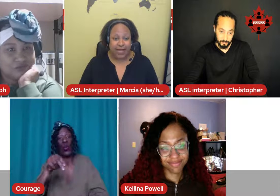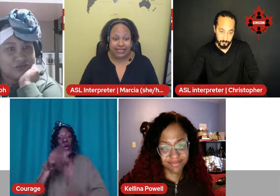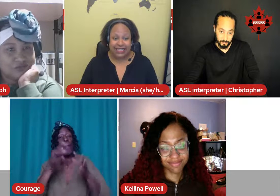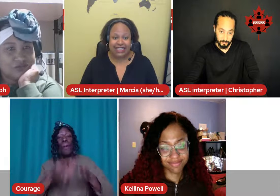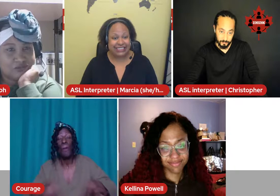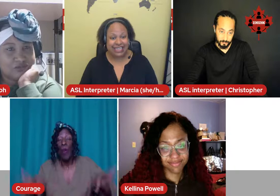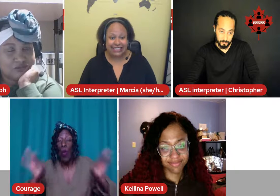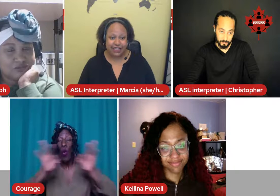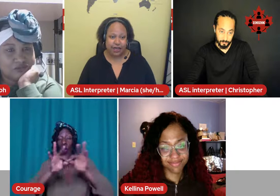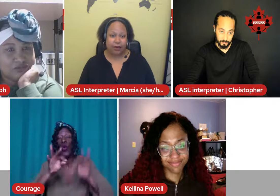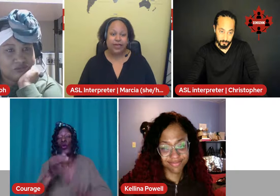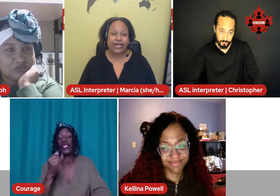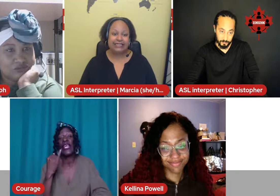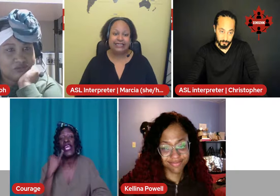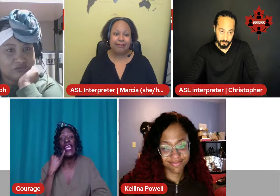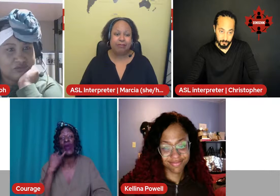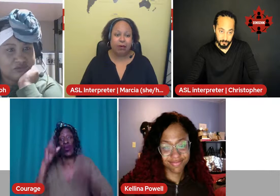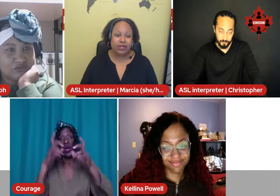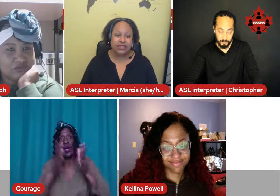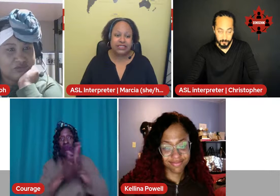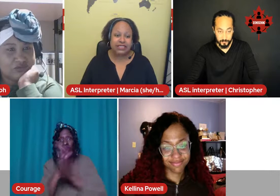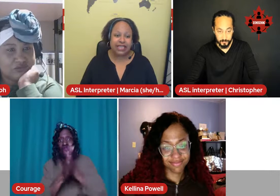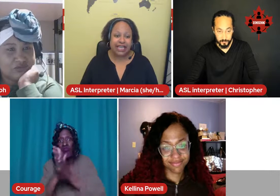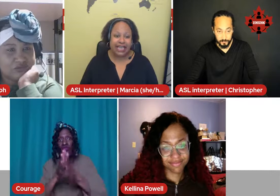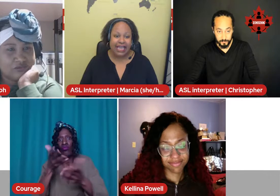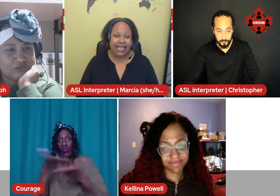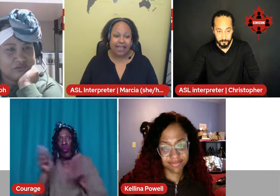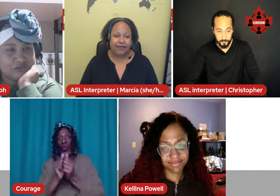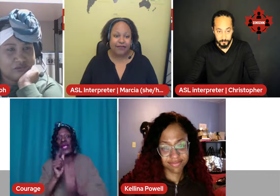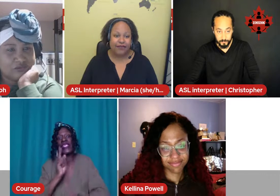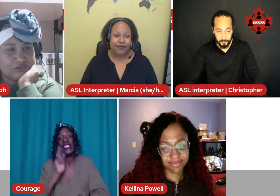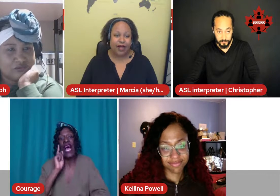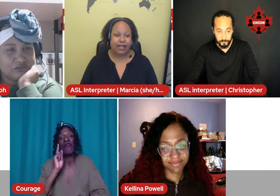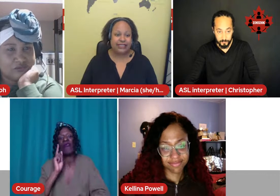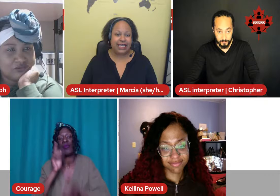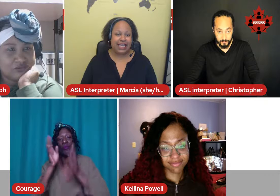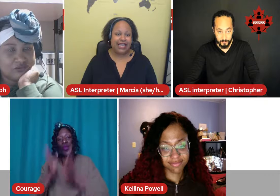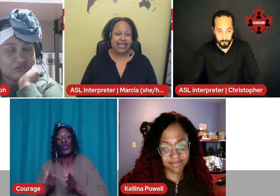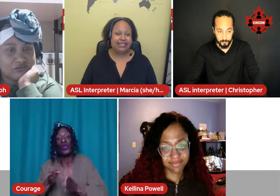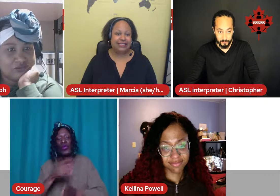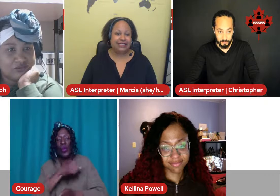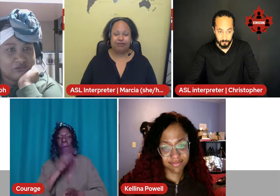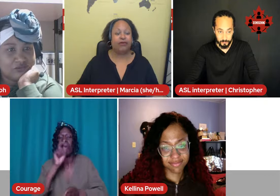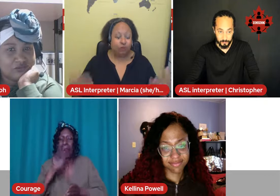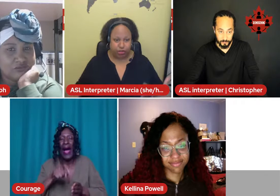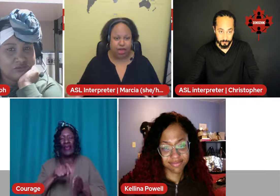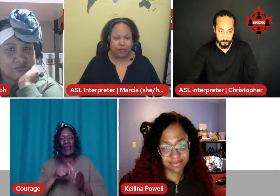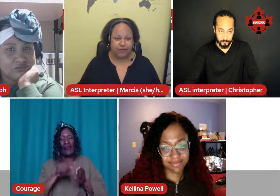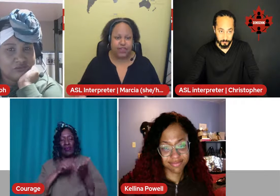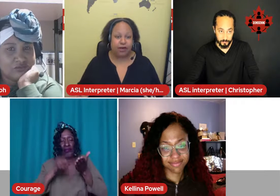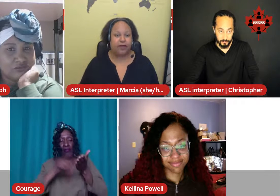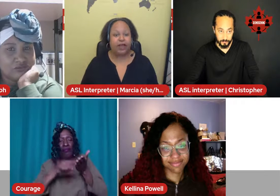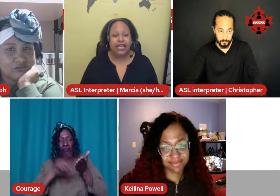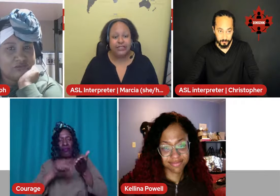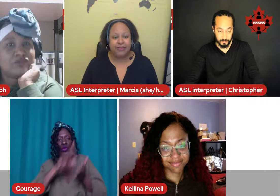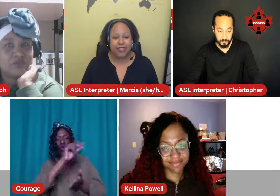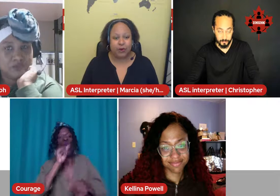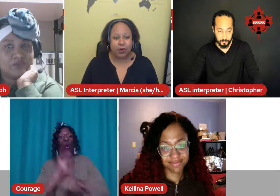right. It's yes and no. It's important if, say, you're talking about the photographer. Someone that you are